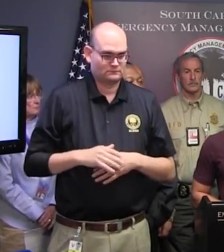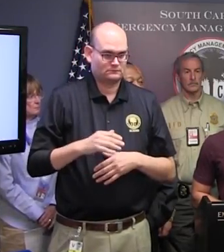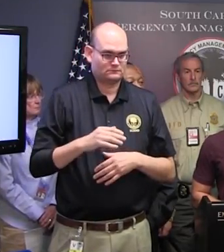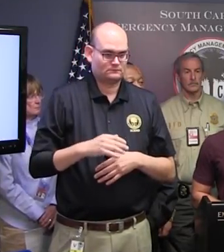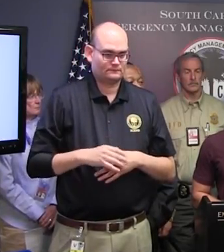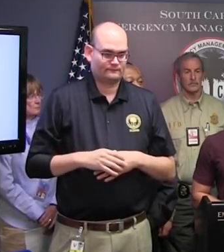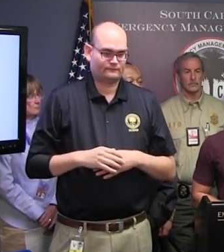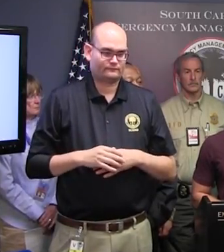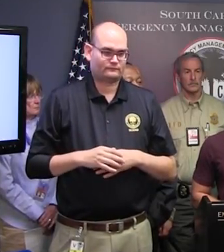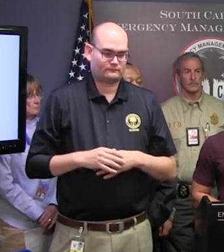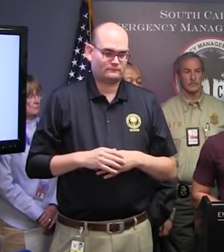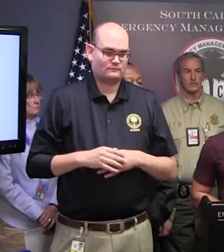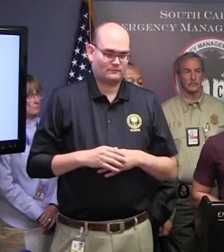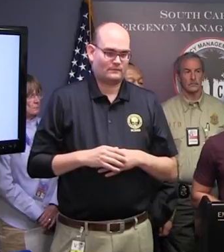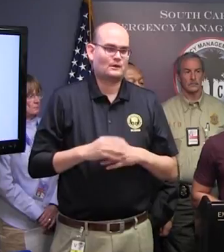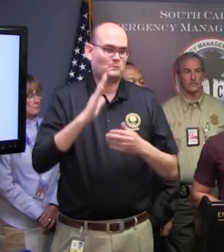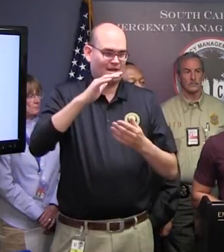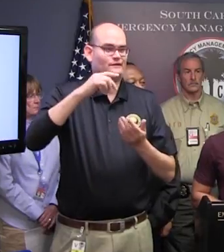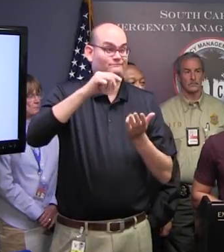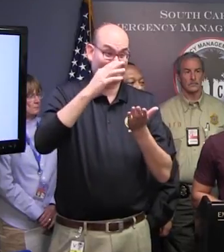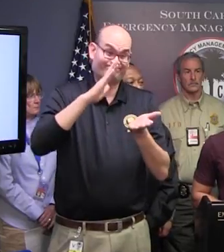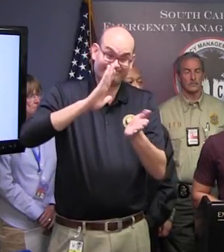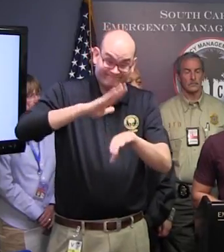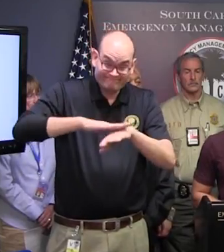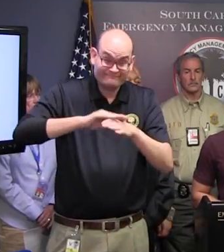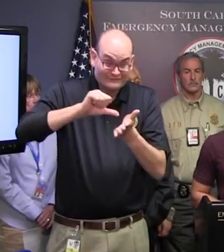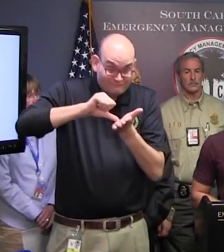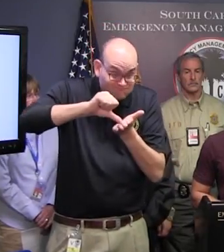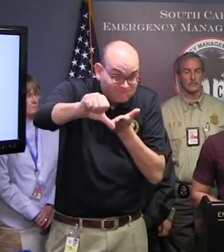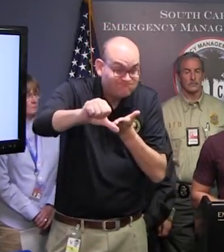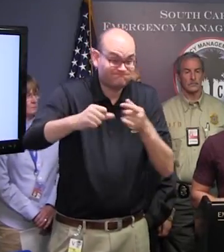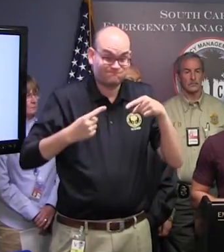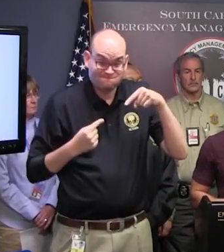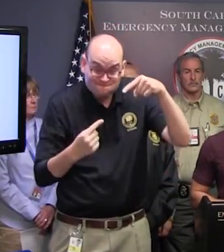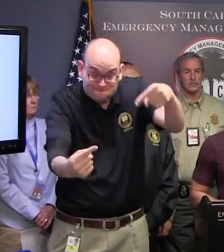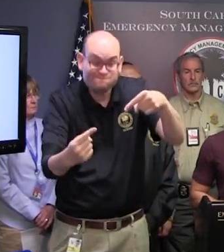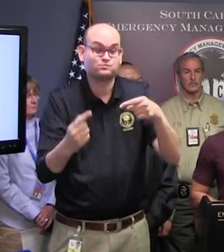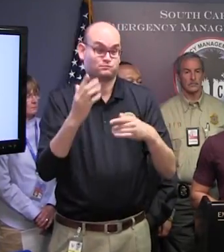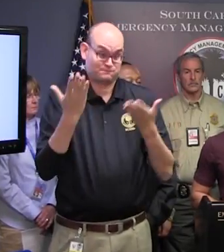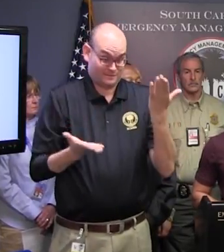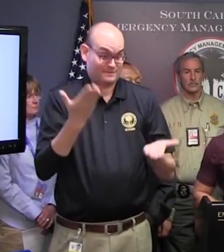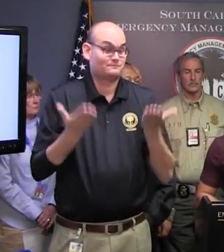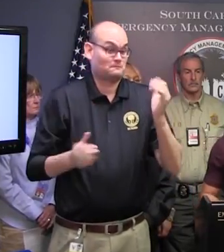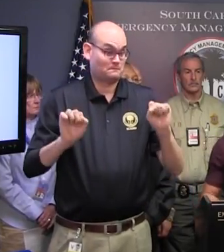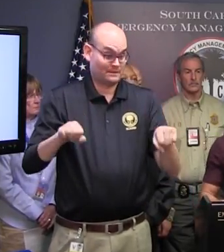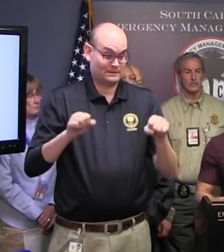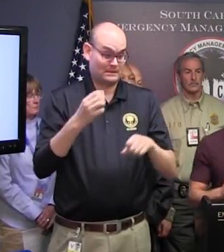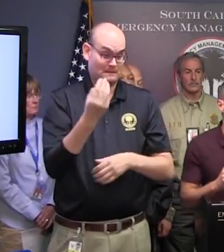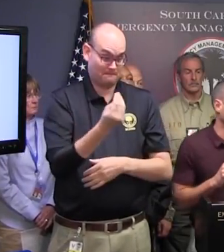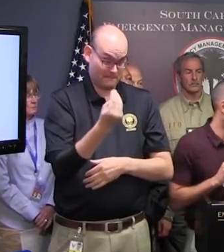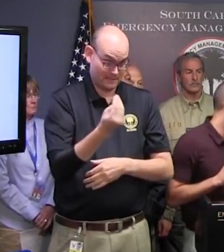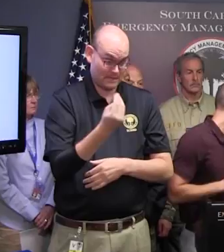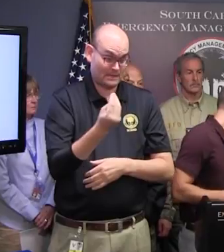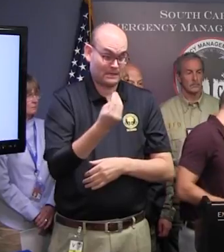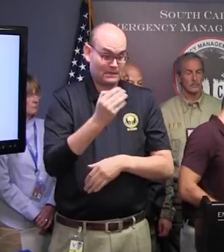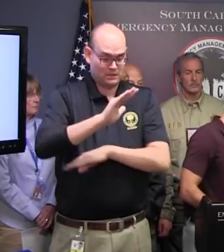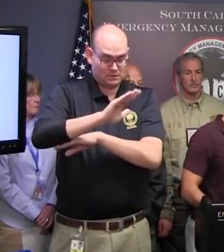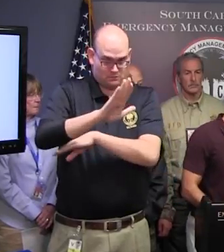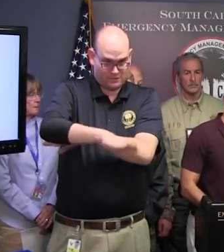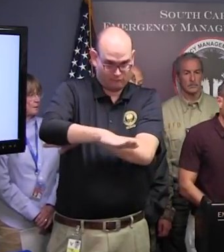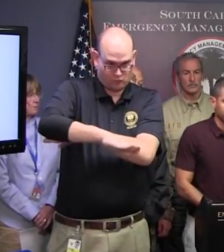for isolated tornadoes, and that would be more of a concern Monday and Monday night. That's all I have, Governor. Thank you.